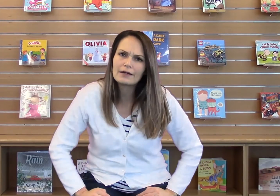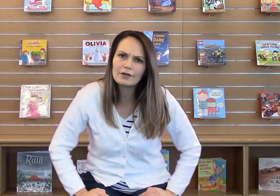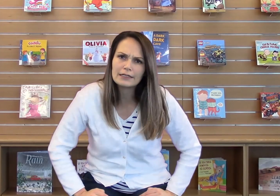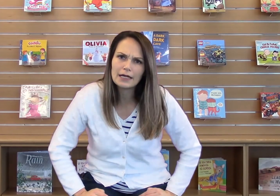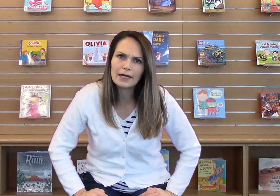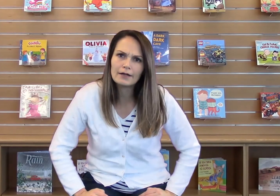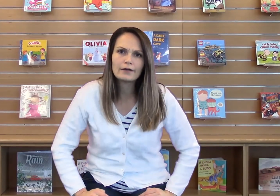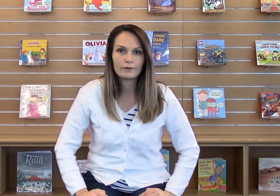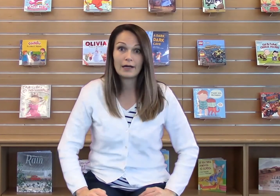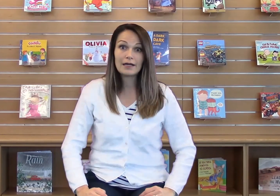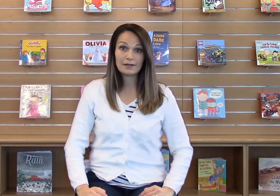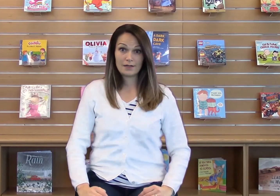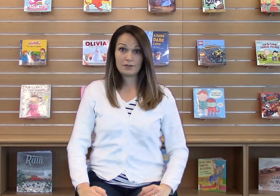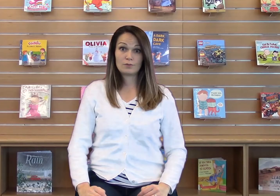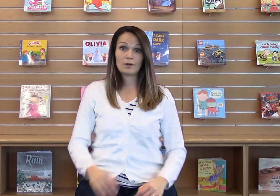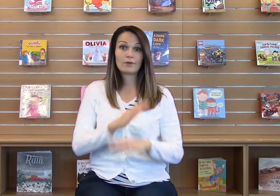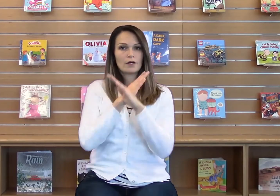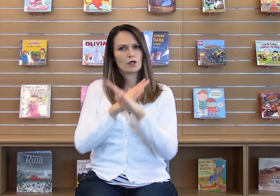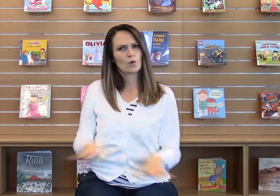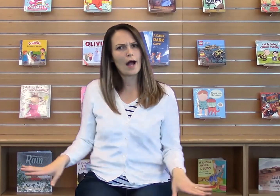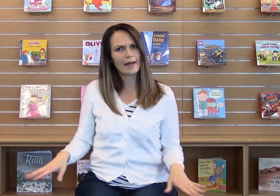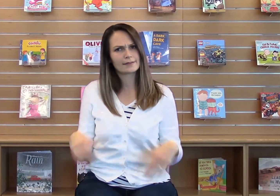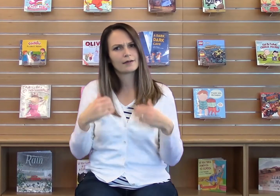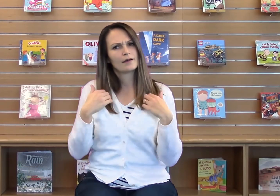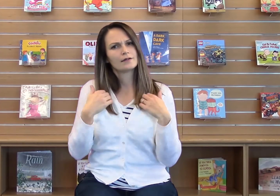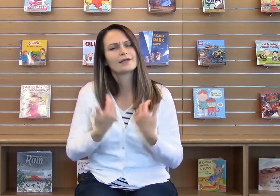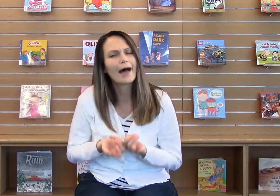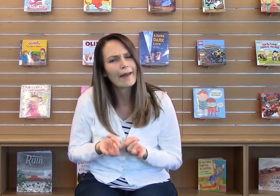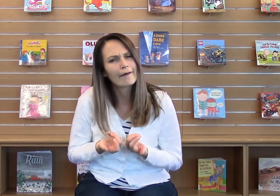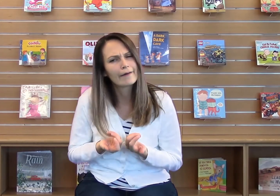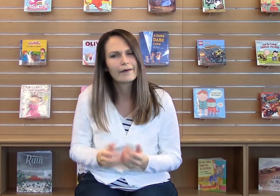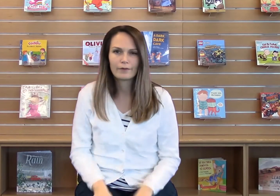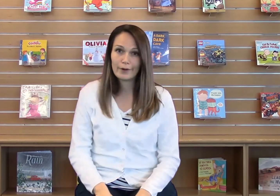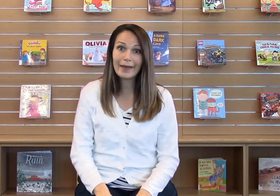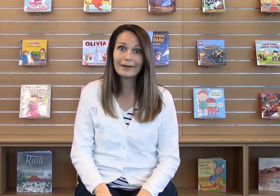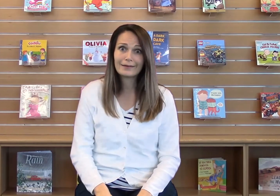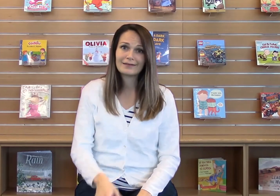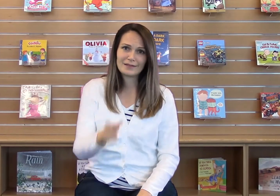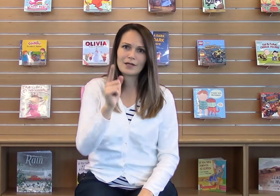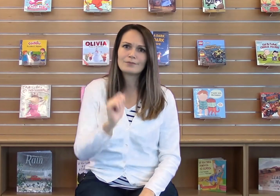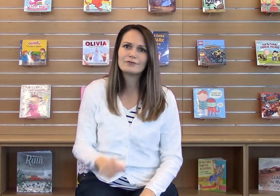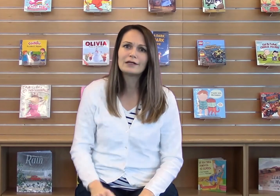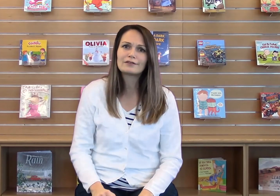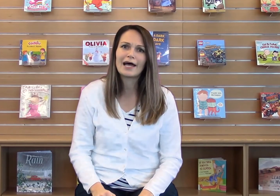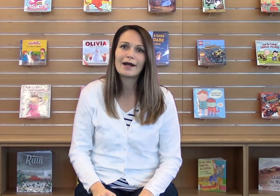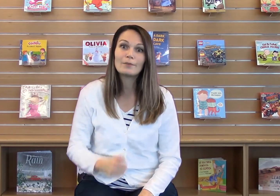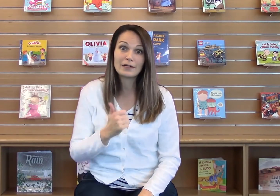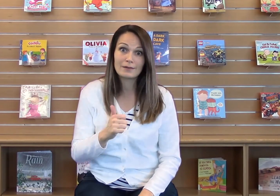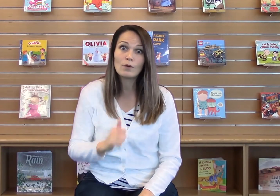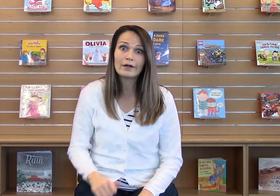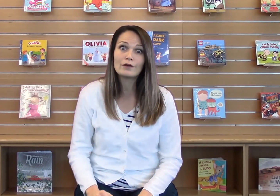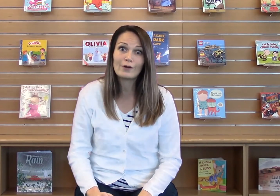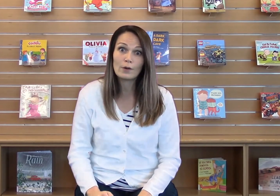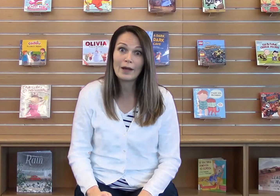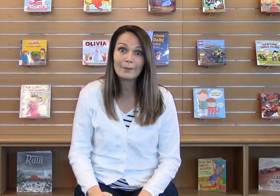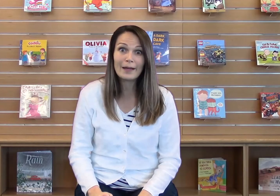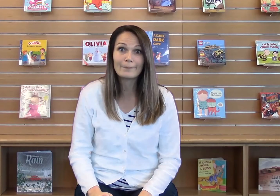ever get tired? Right? Do you remember? Quiet. Time. Right? Sometimes your feet are tired, but in the morning you've got to wake them up.